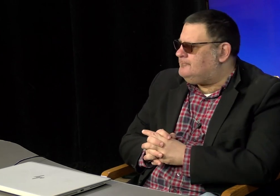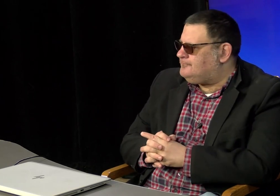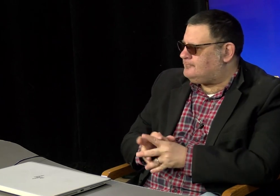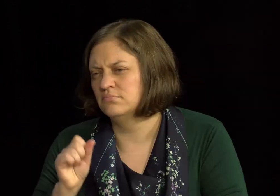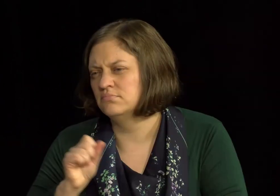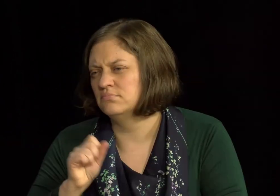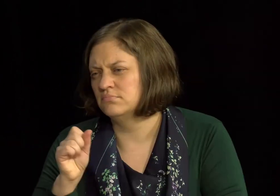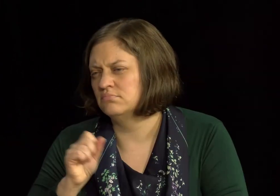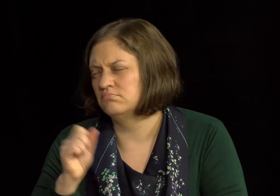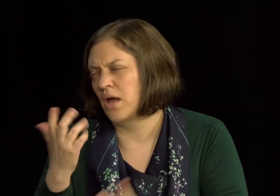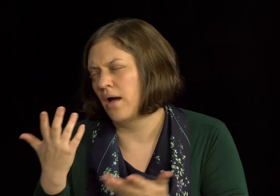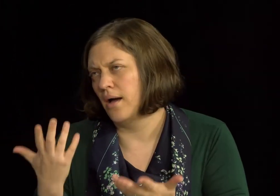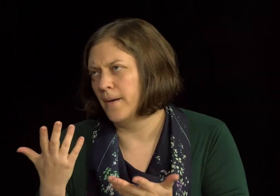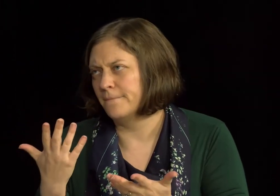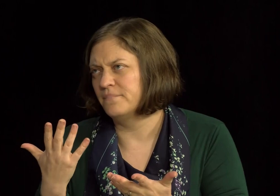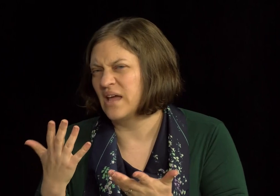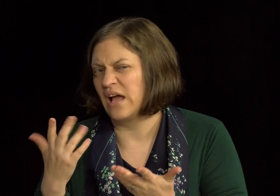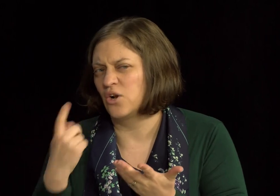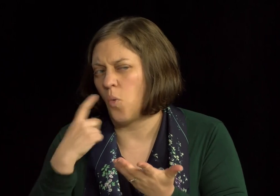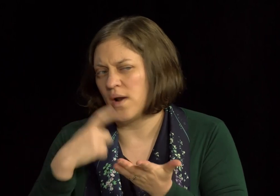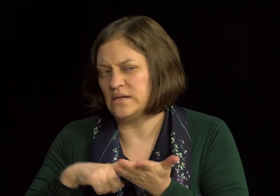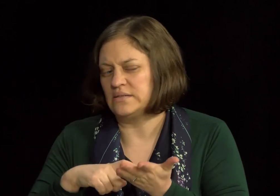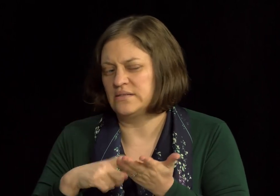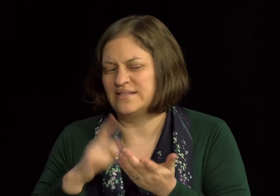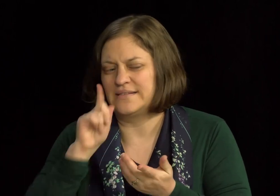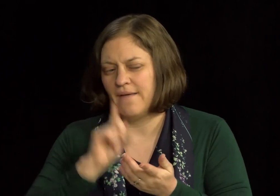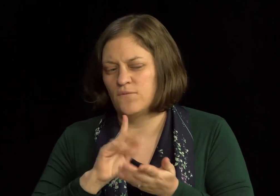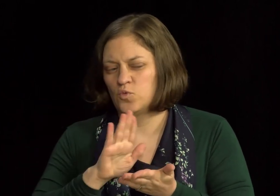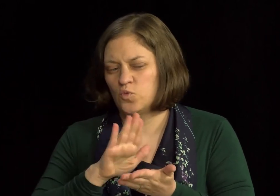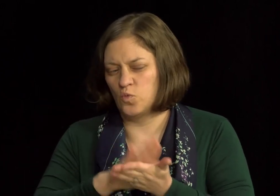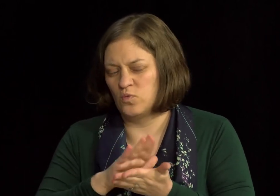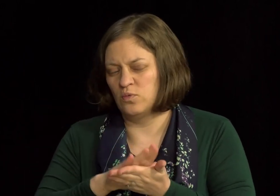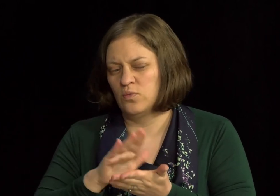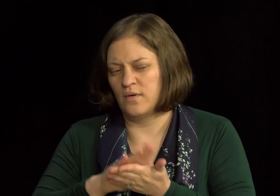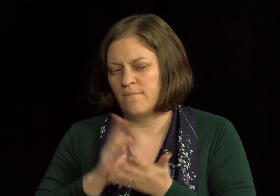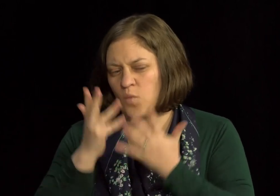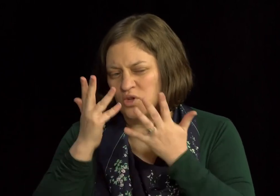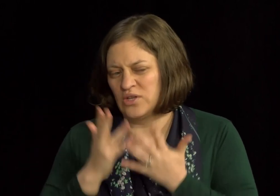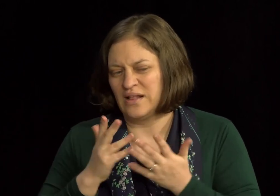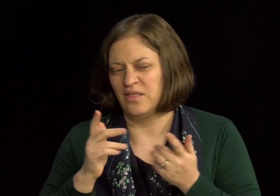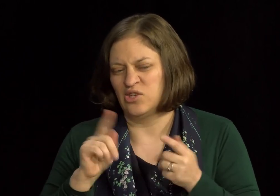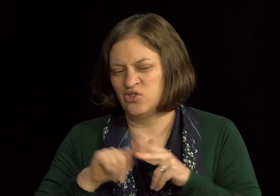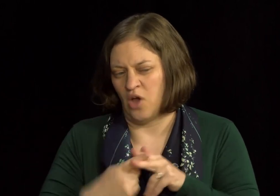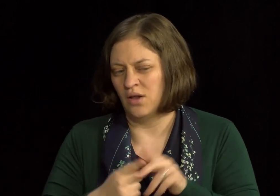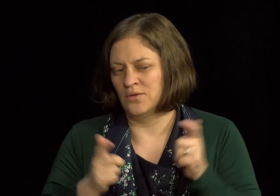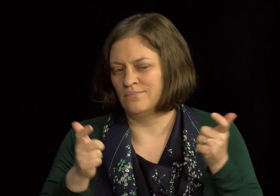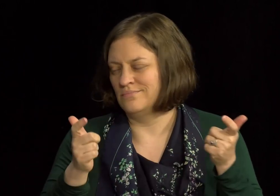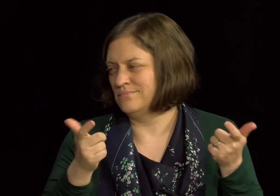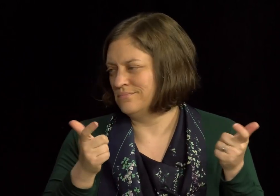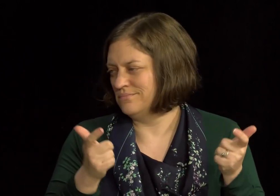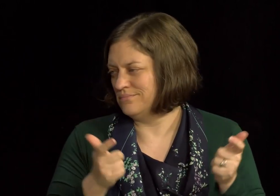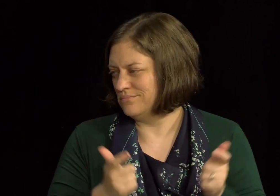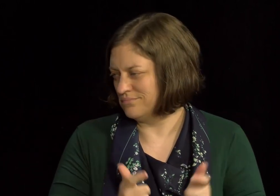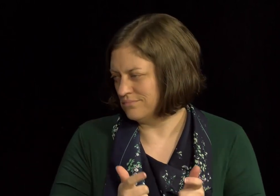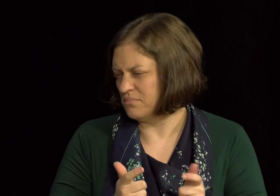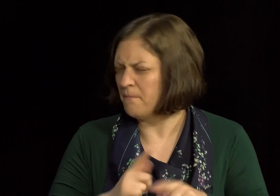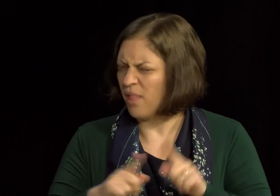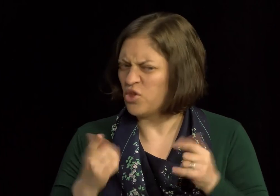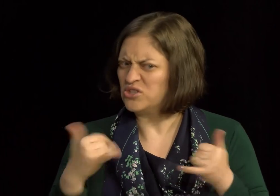very definitely. Yeah. Um, so one of the things that I've noticed is that, unfortunately, a lot of the deaf schools have